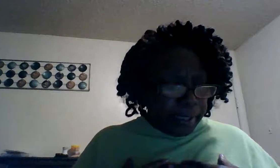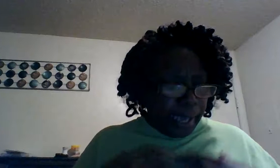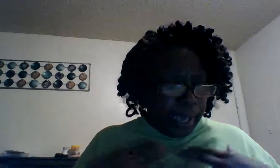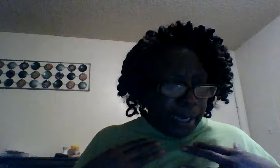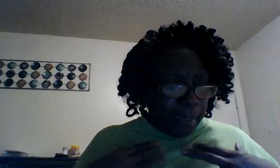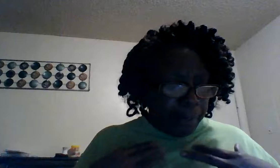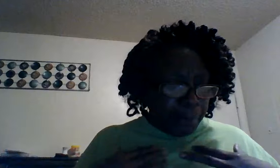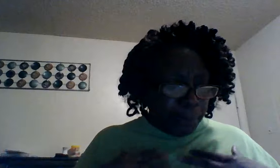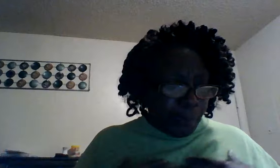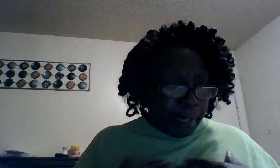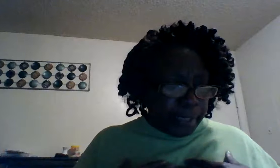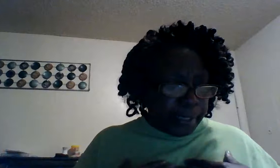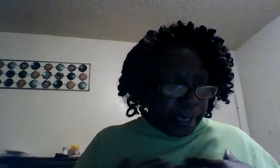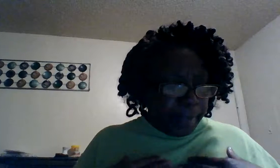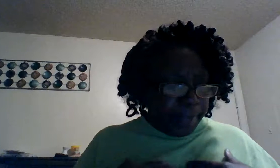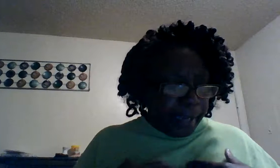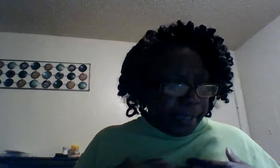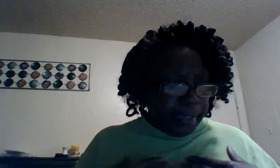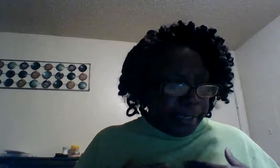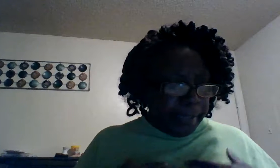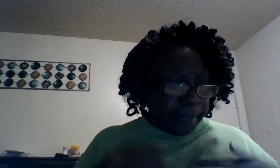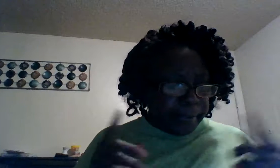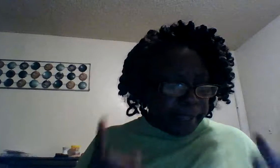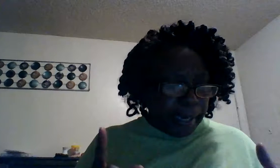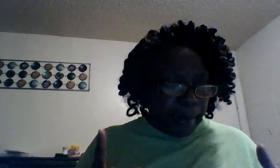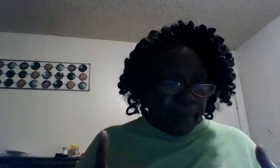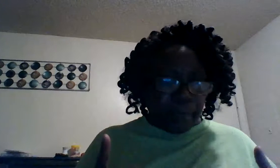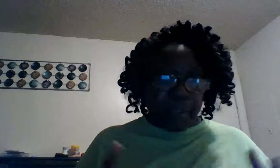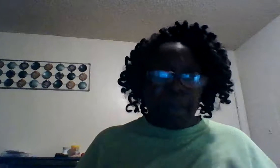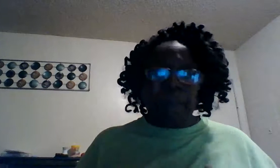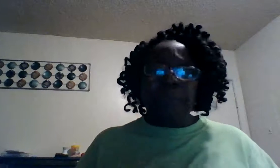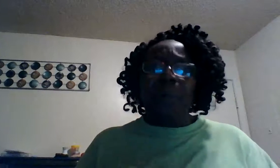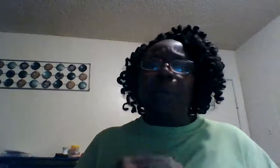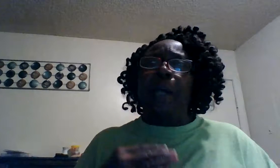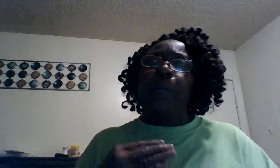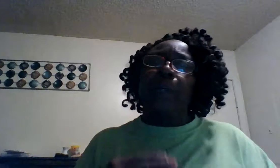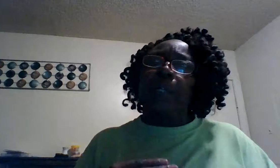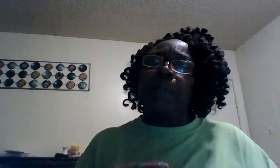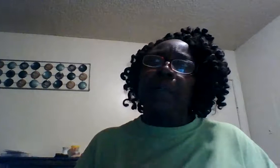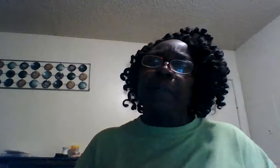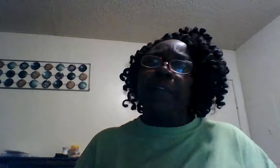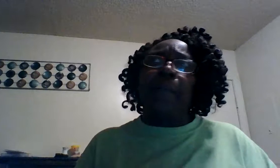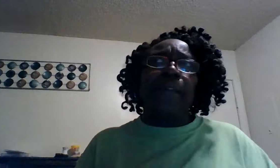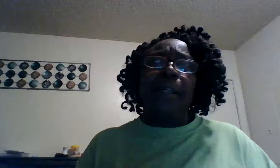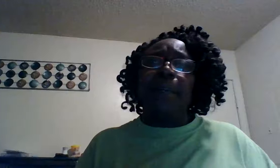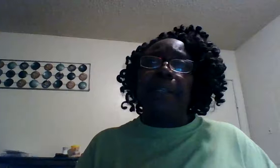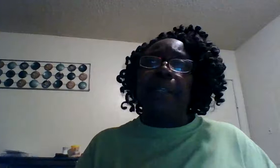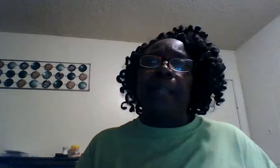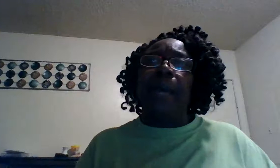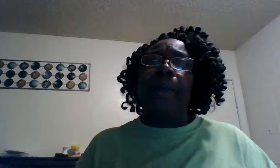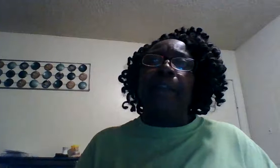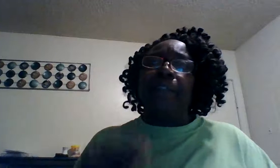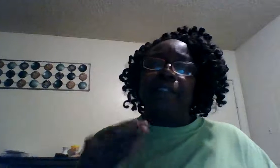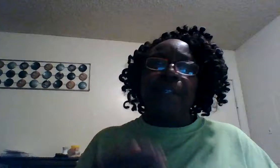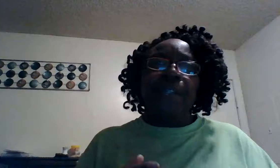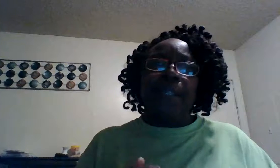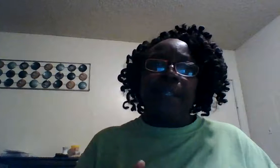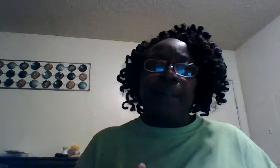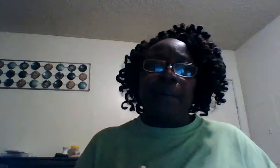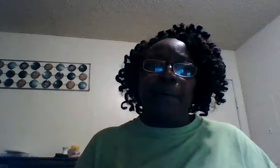said i am persuaded that neither death come on no matter what coming if death come in your life trust in the lord